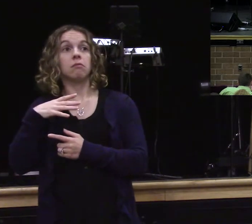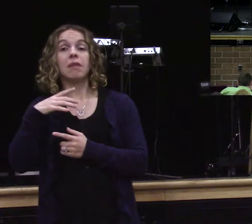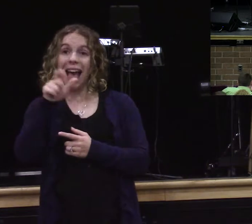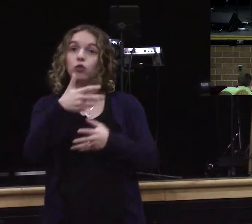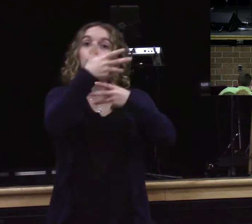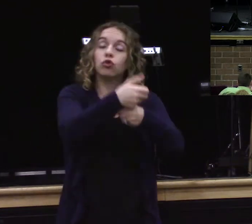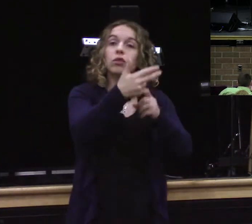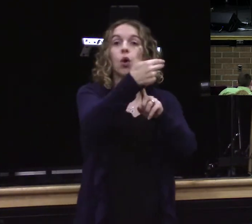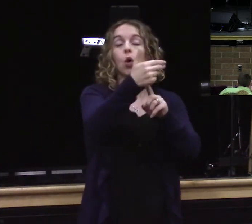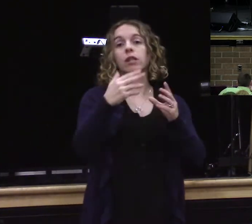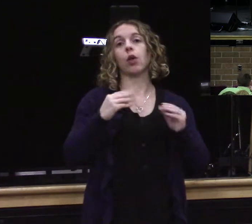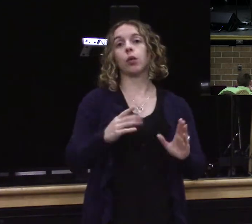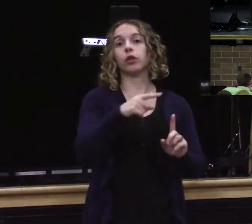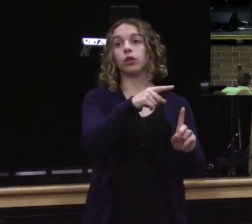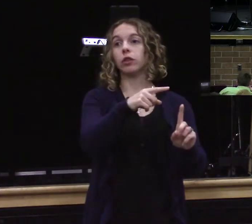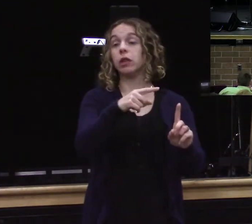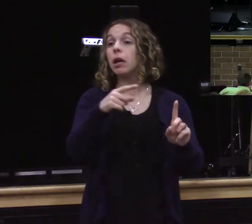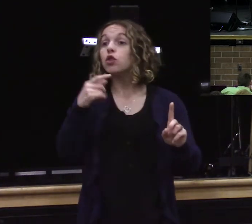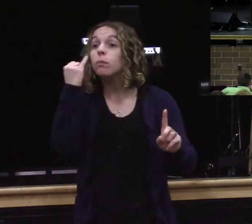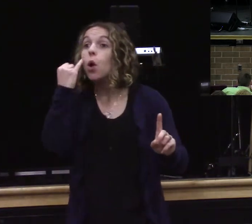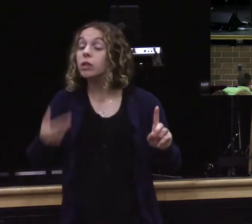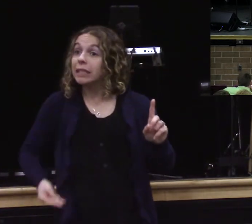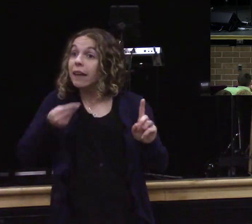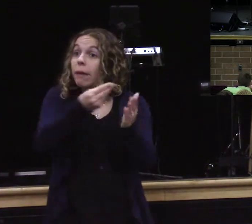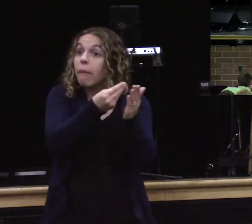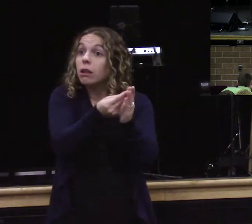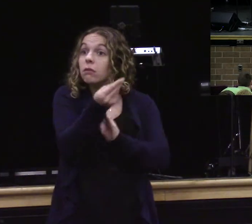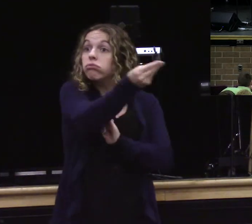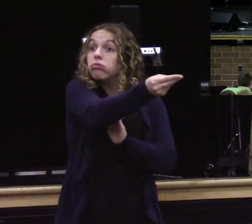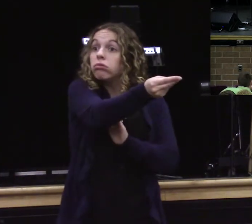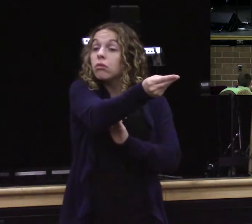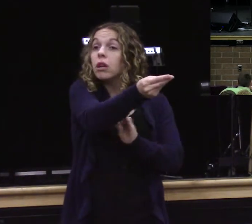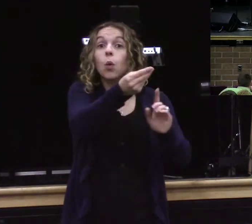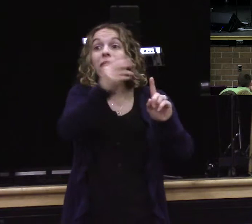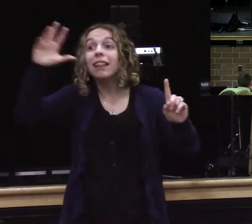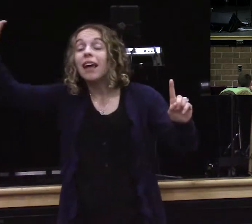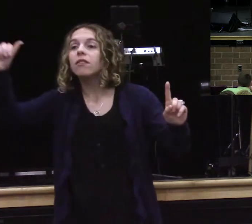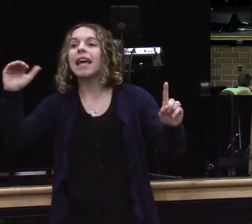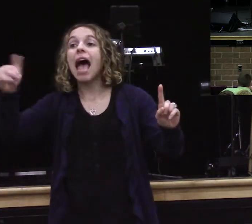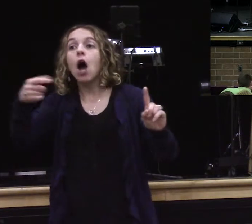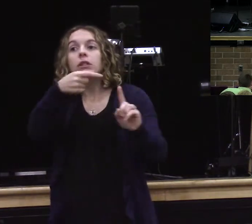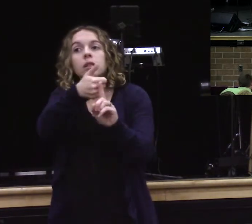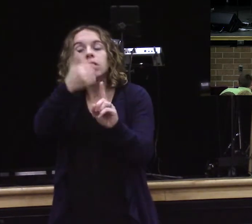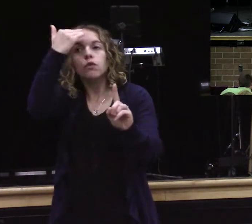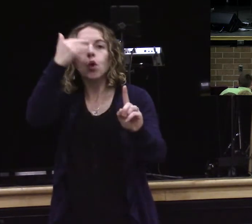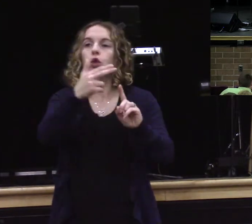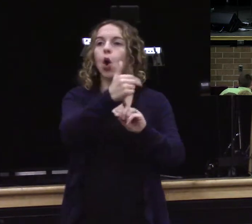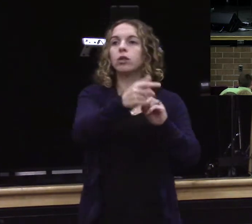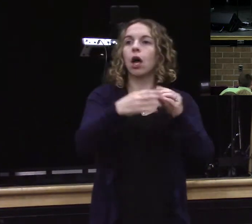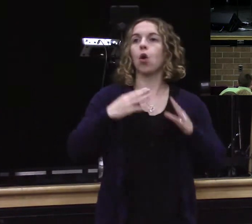think about you need to think about the Levite the priest and the Samaritan